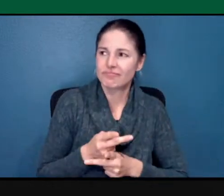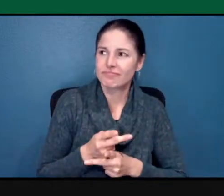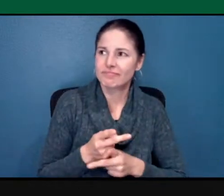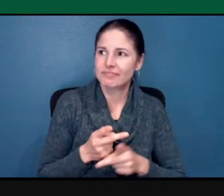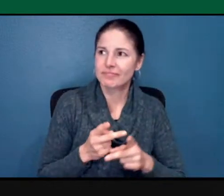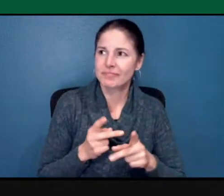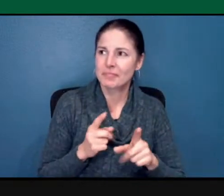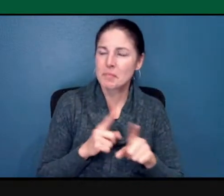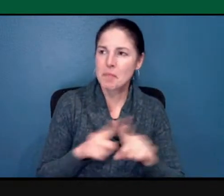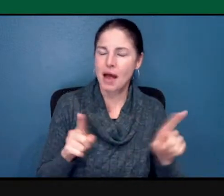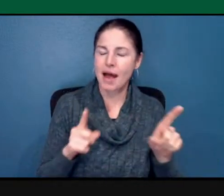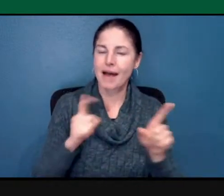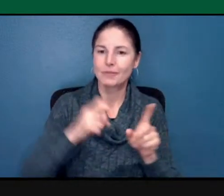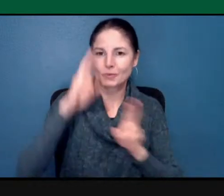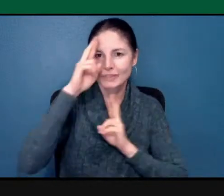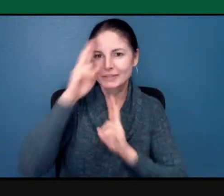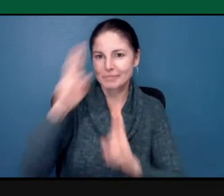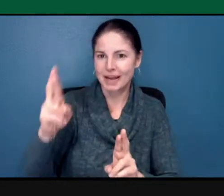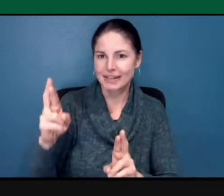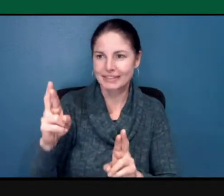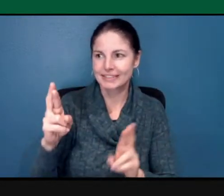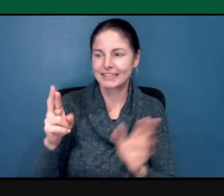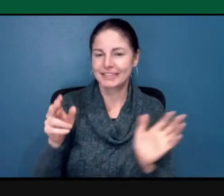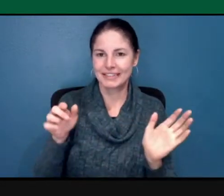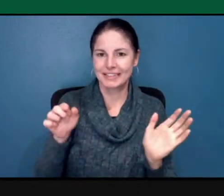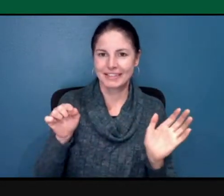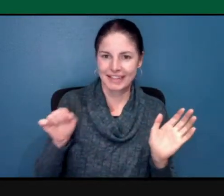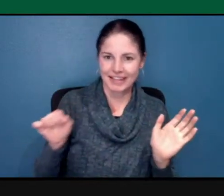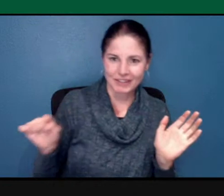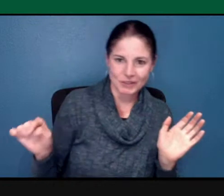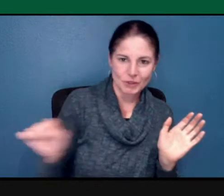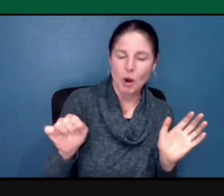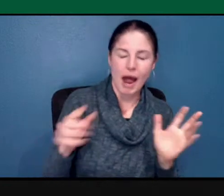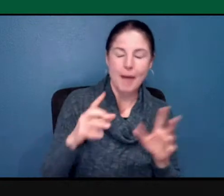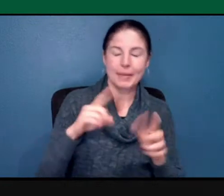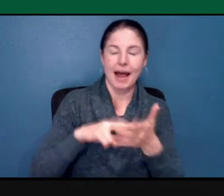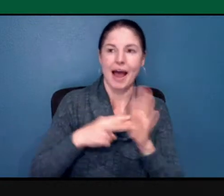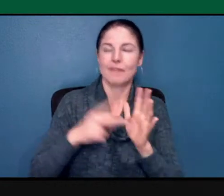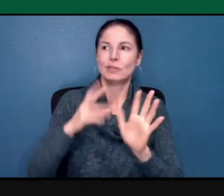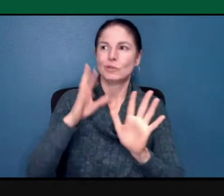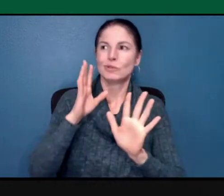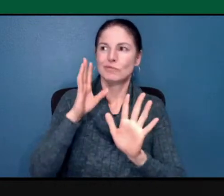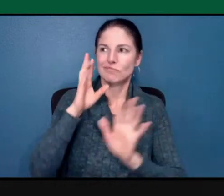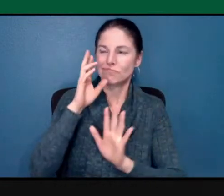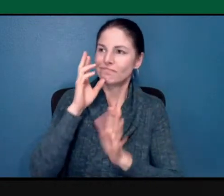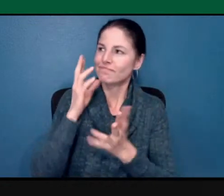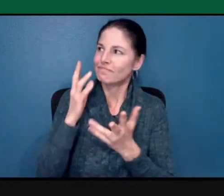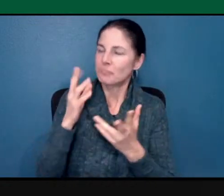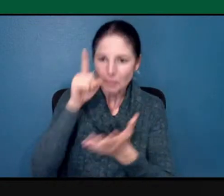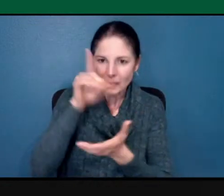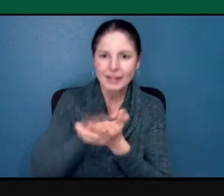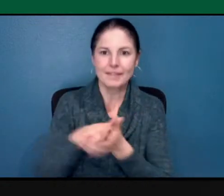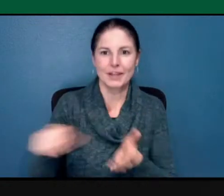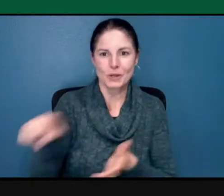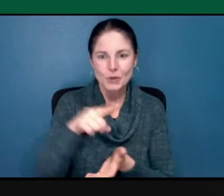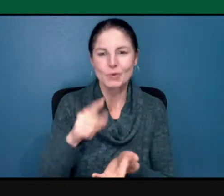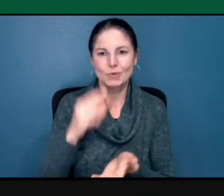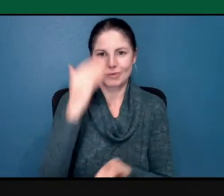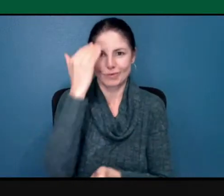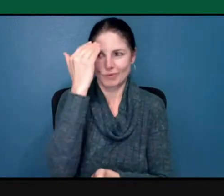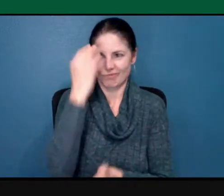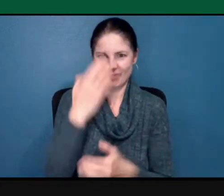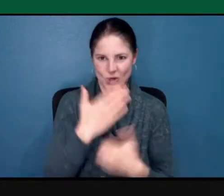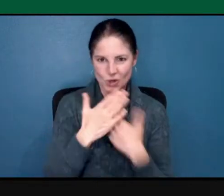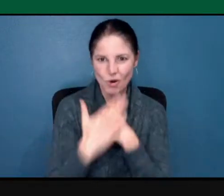respect the fact that people trust in my voice to bring me here and that I have to tell the truth about what I think and what I believe.